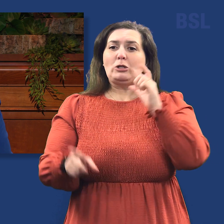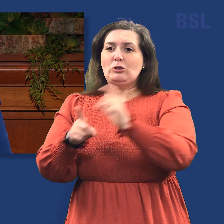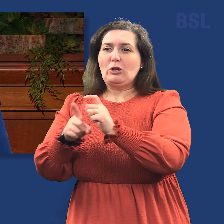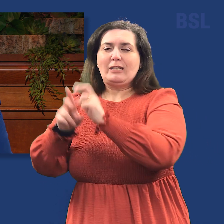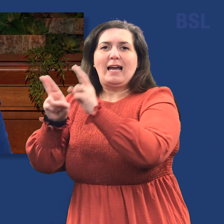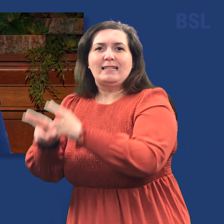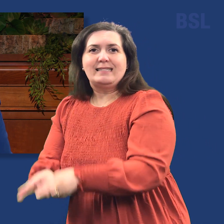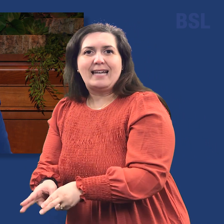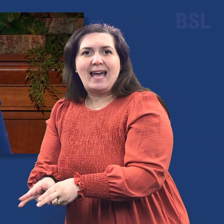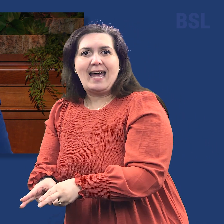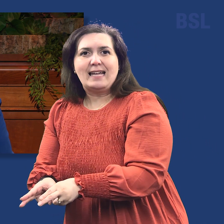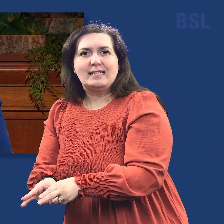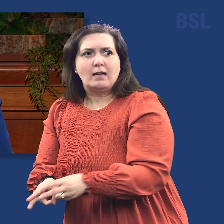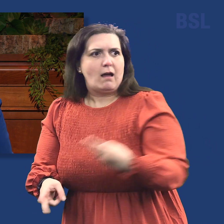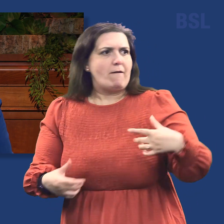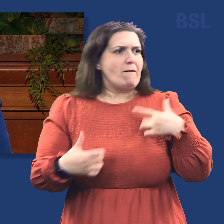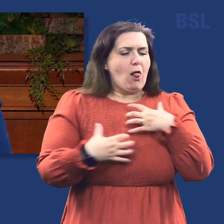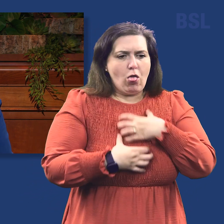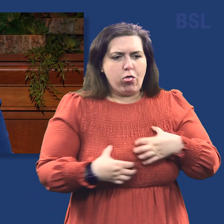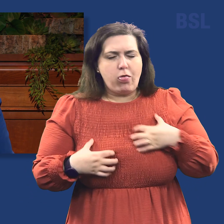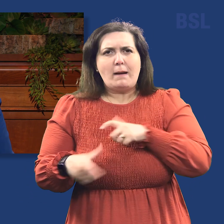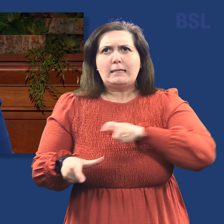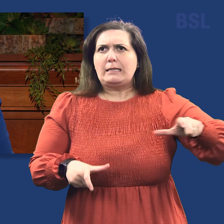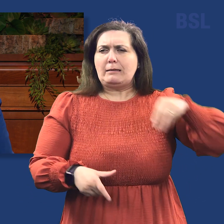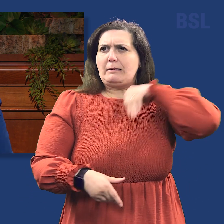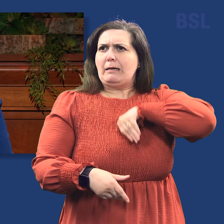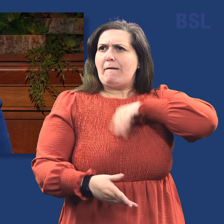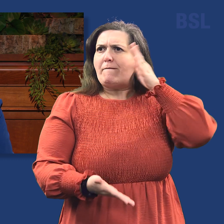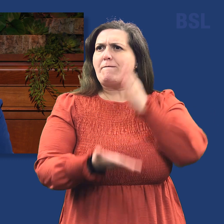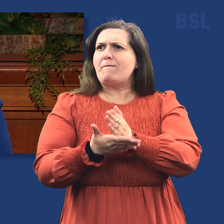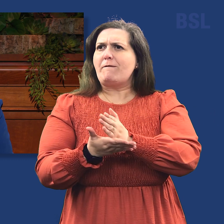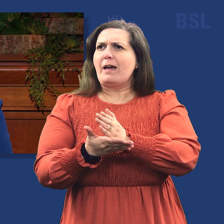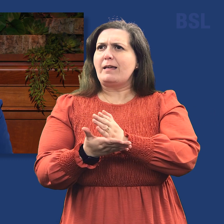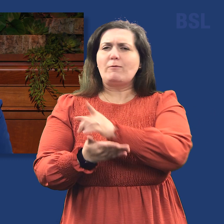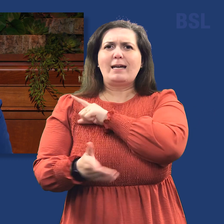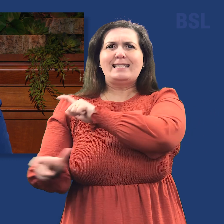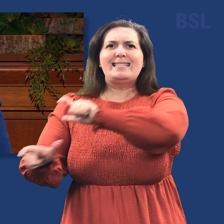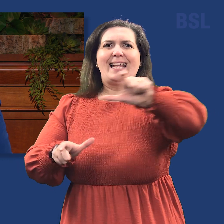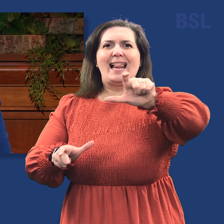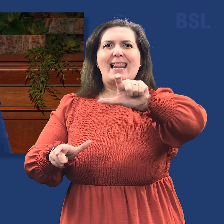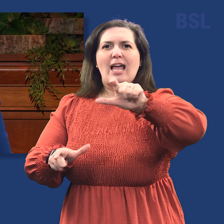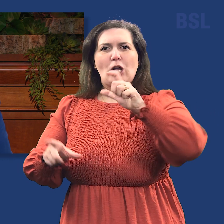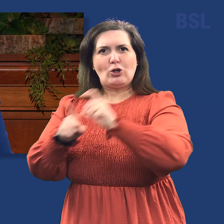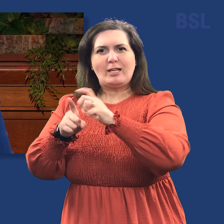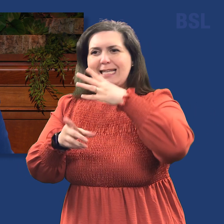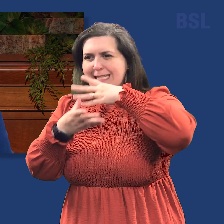body stopped functioning, we had faith that she went right on living as a spirit, and we